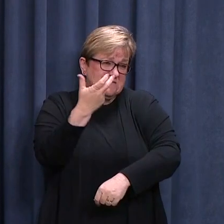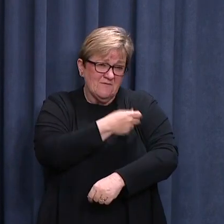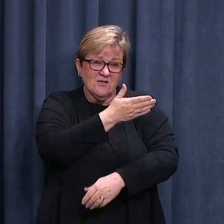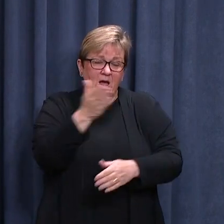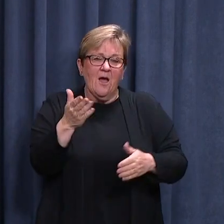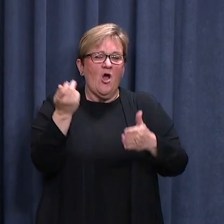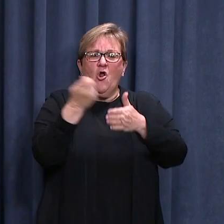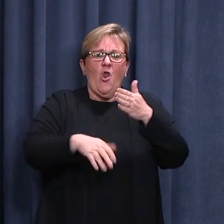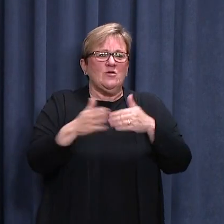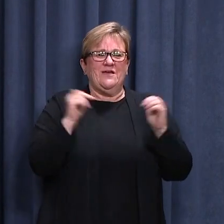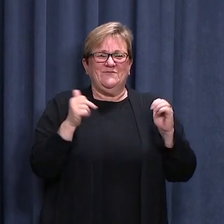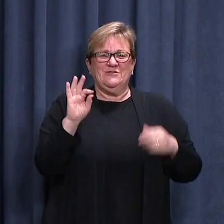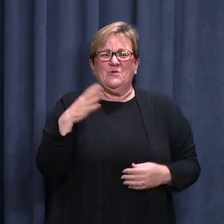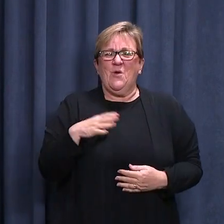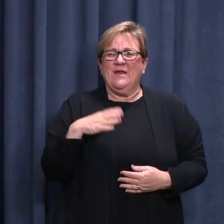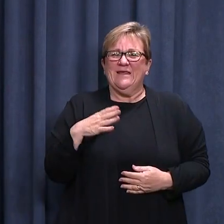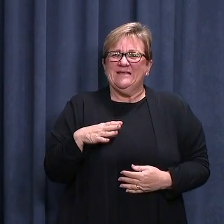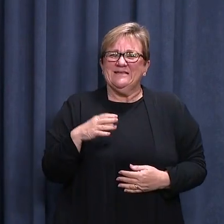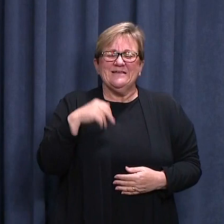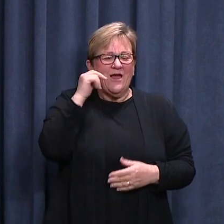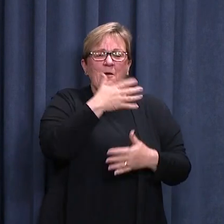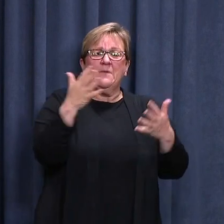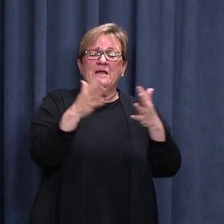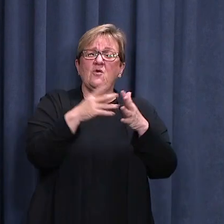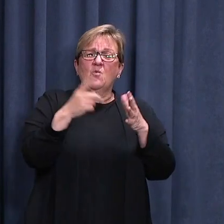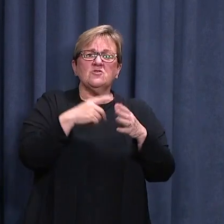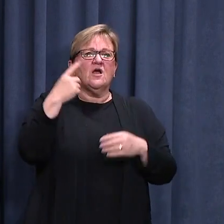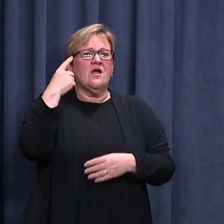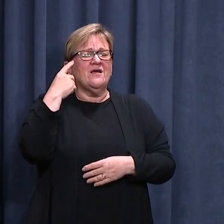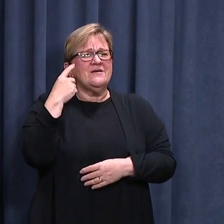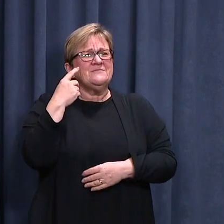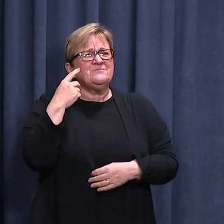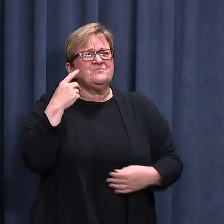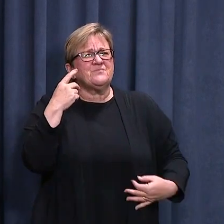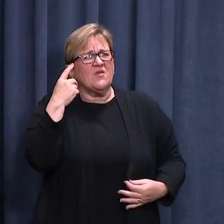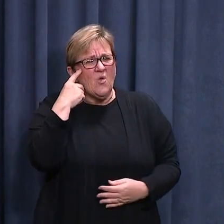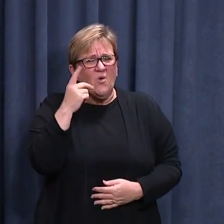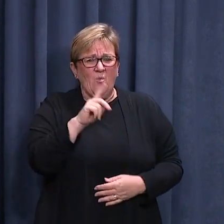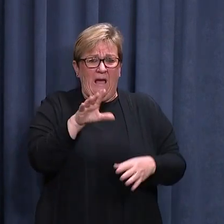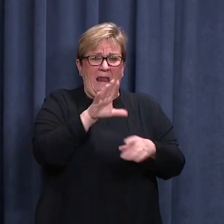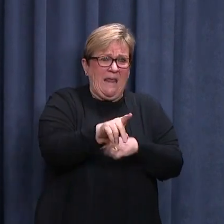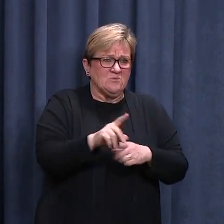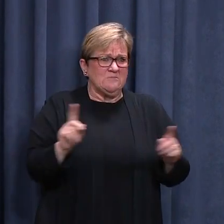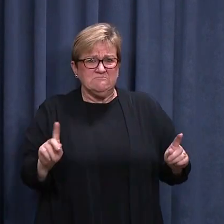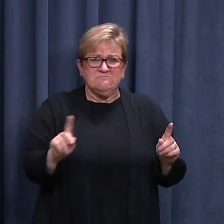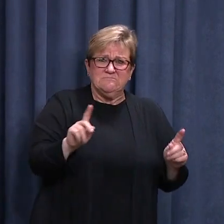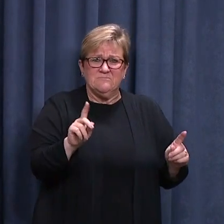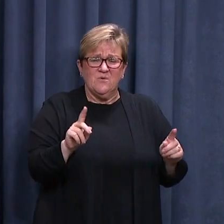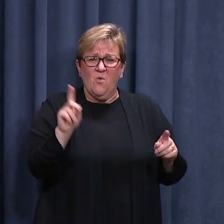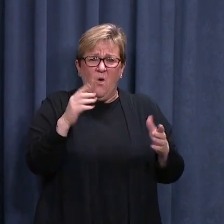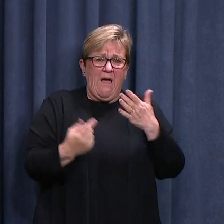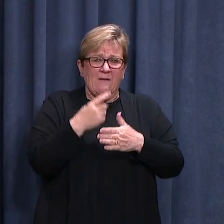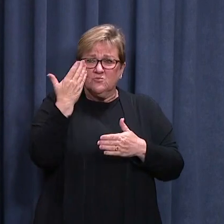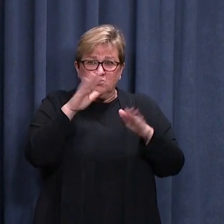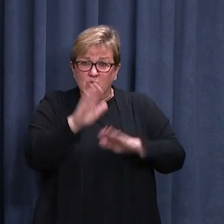they will no longer be required. I know many West Australians thoughts are on what next week will bring, what it